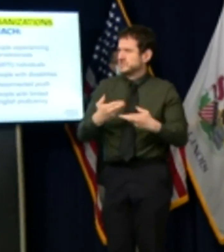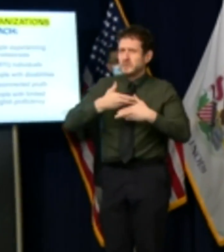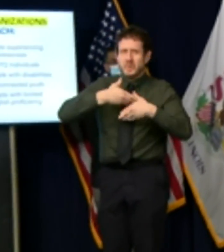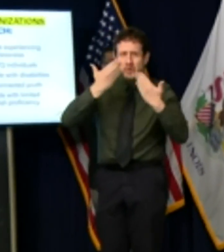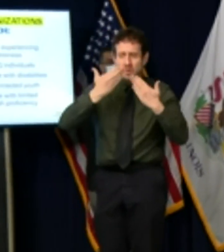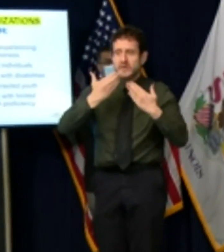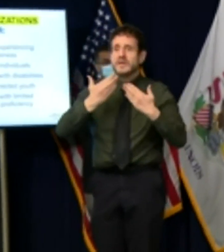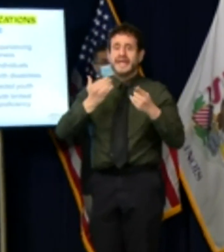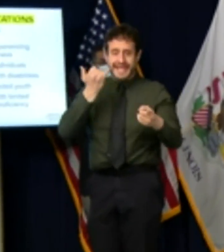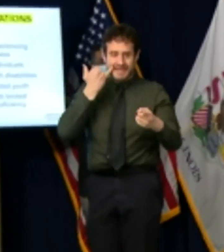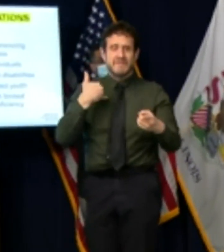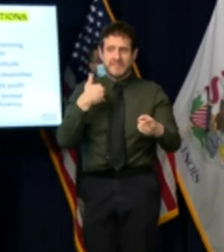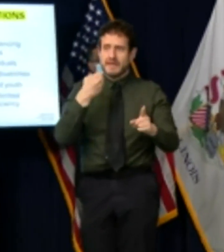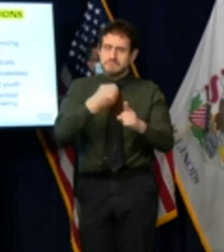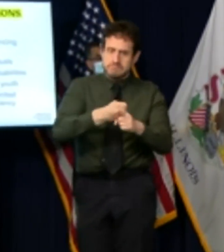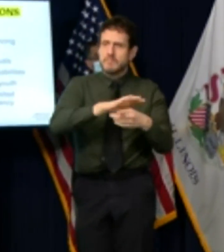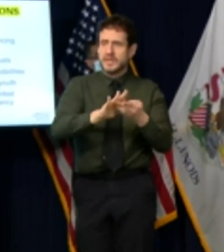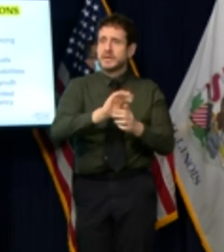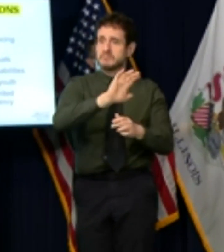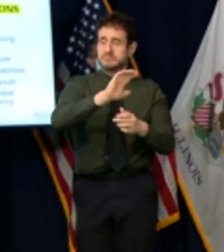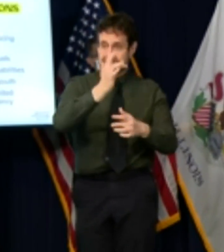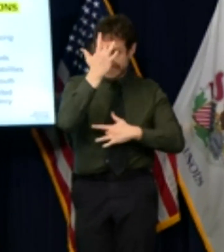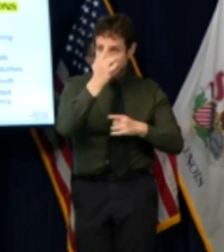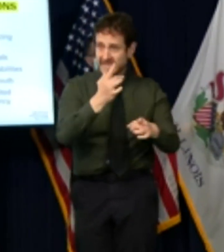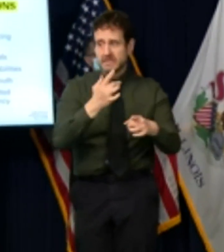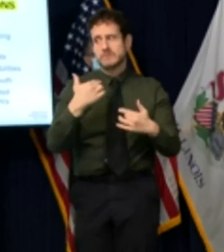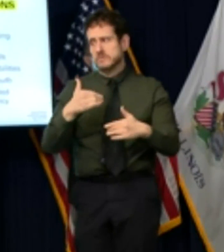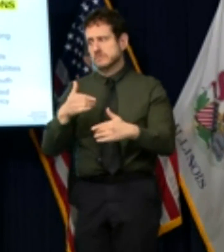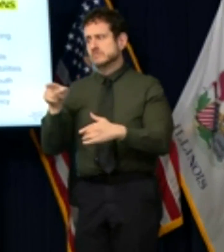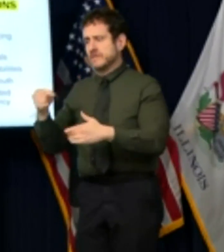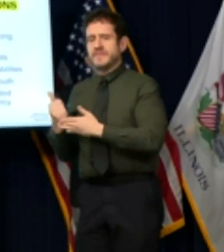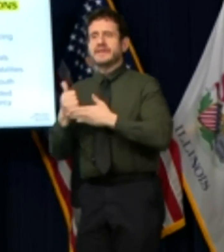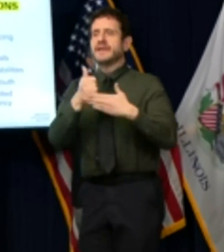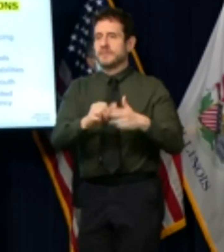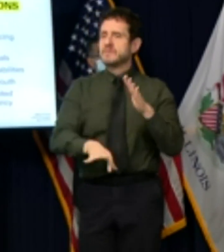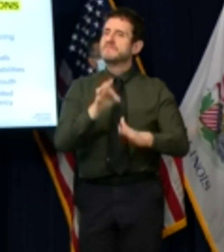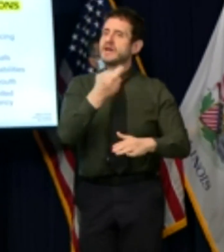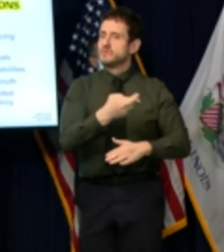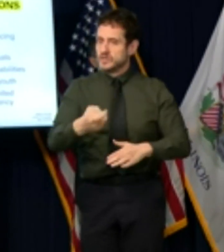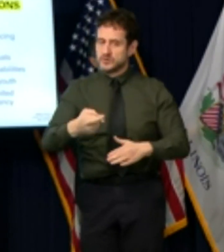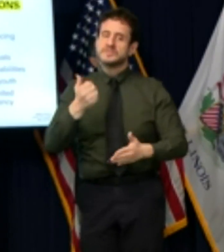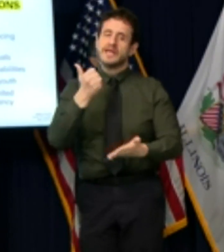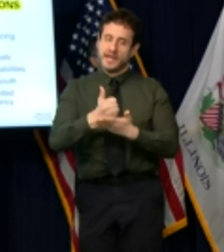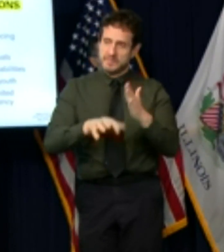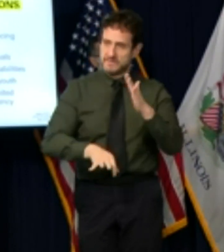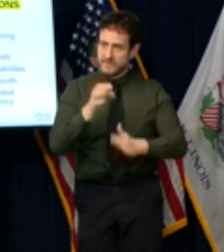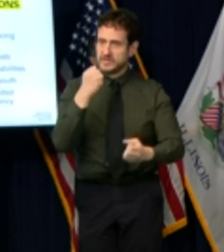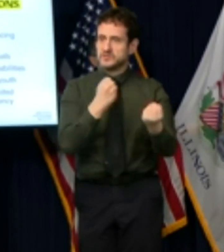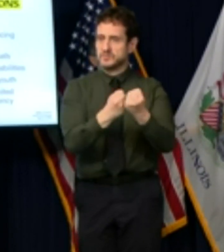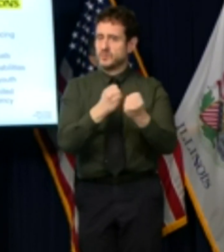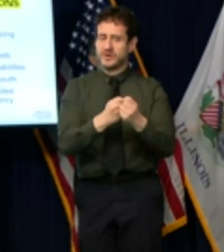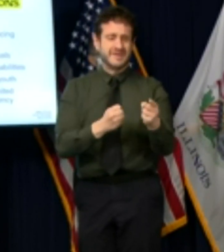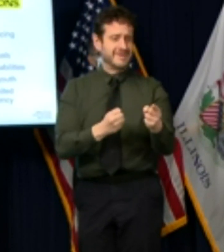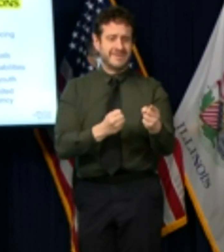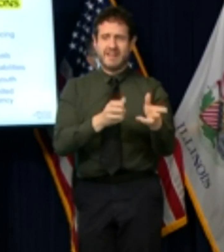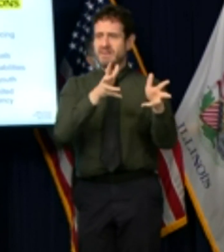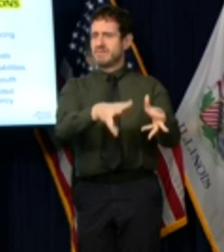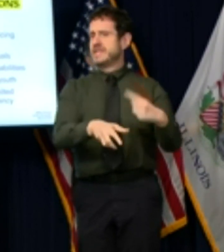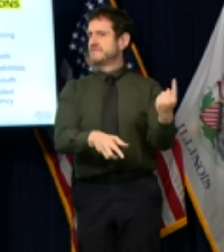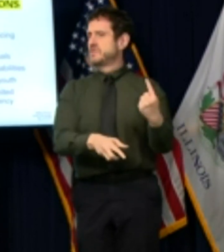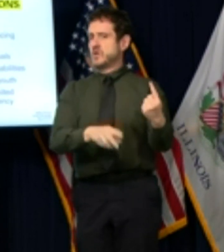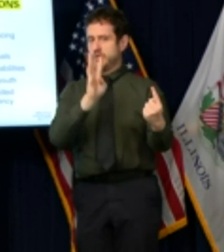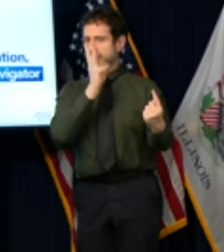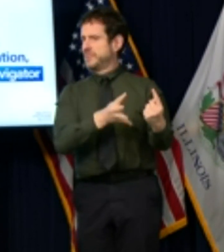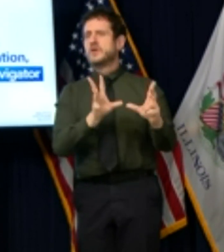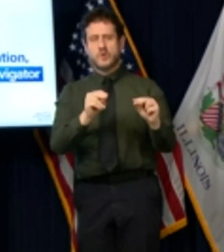navigating this pandemic because nobody should have to go this alone through this partnership these groups